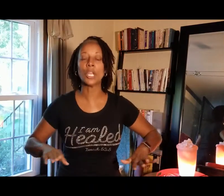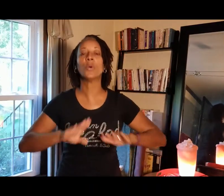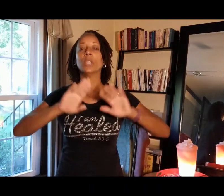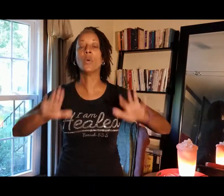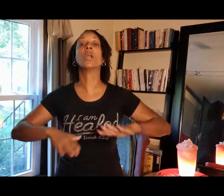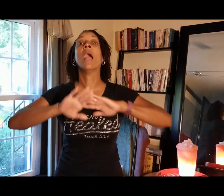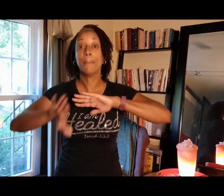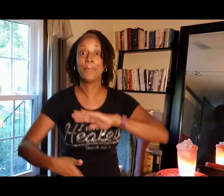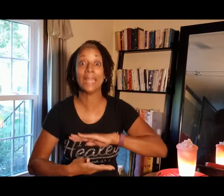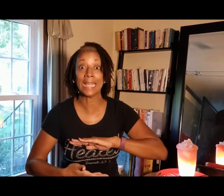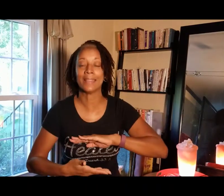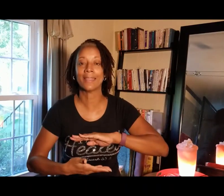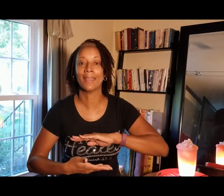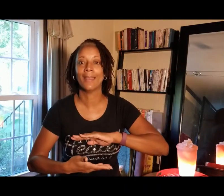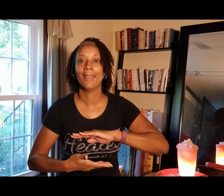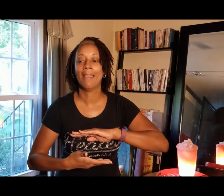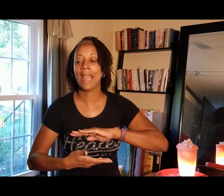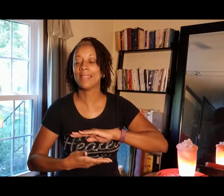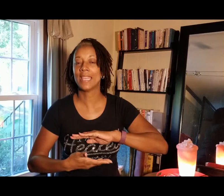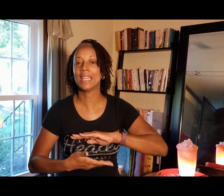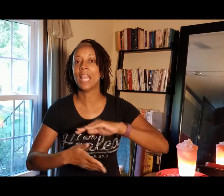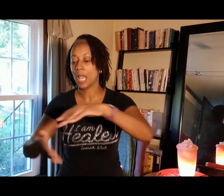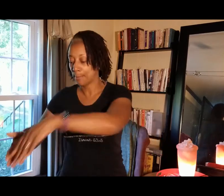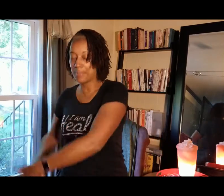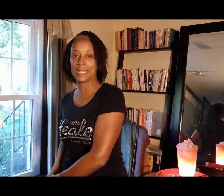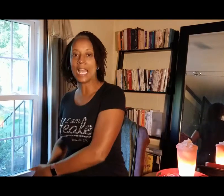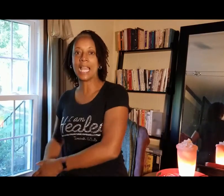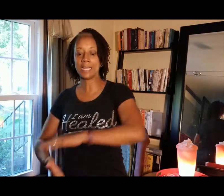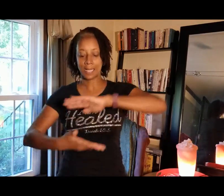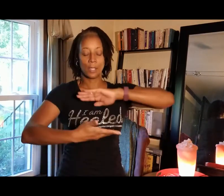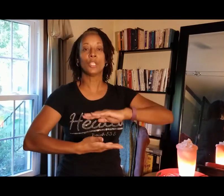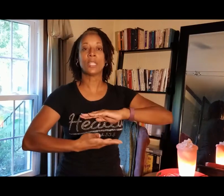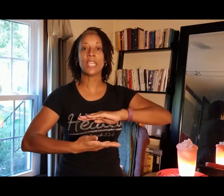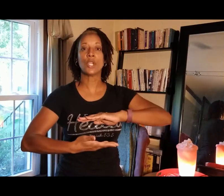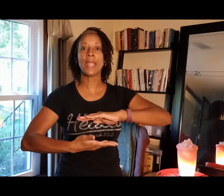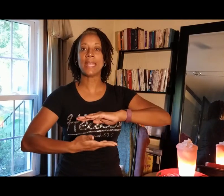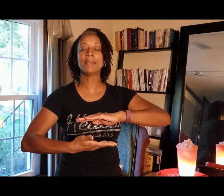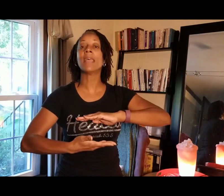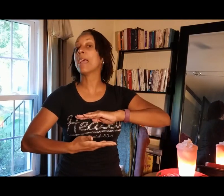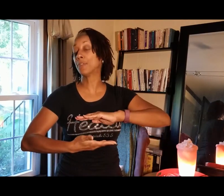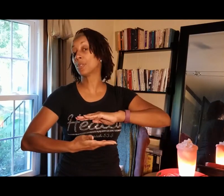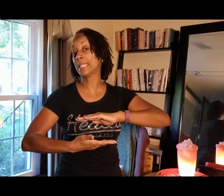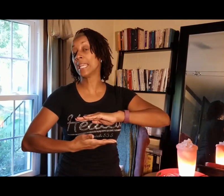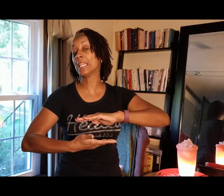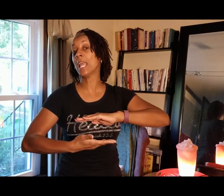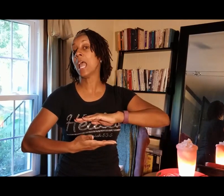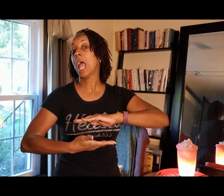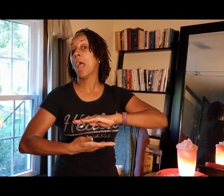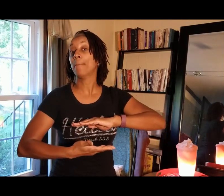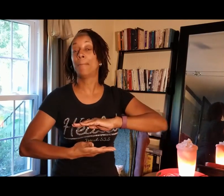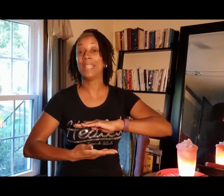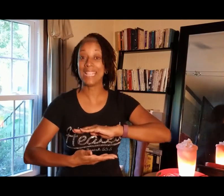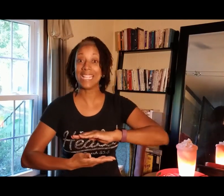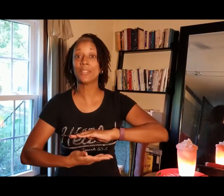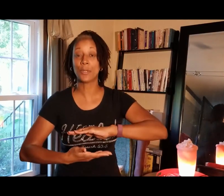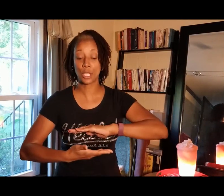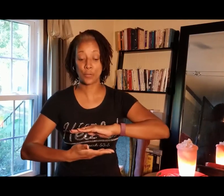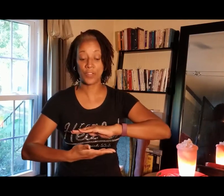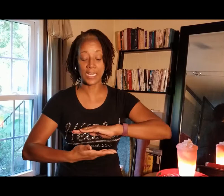lower, beneath. And then beside. You take your hands after saying beneath with your feet.